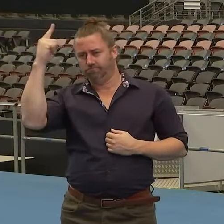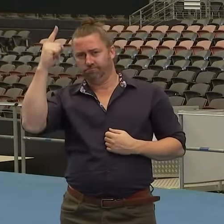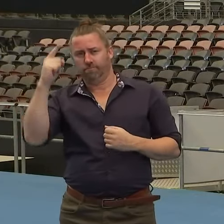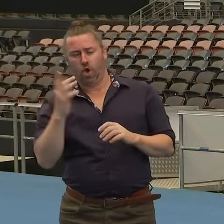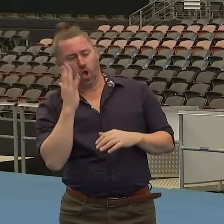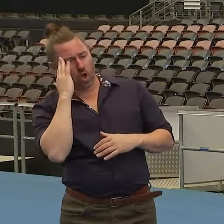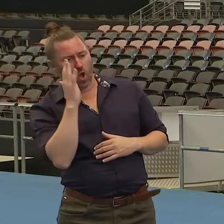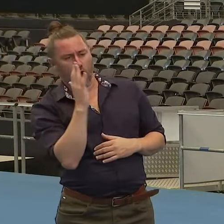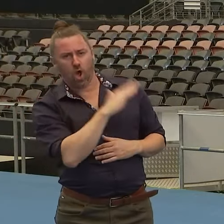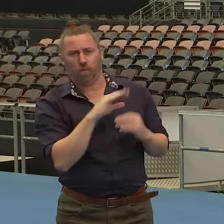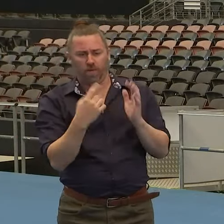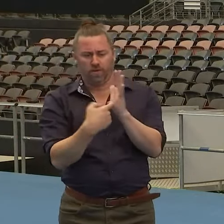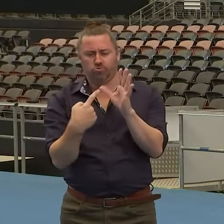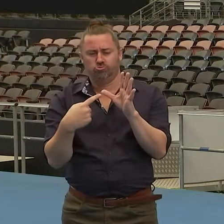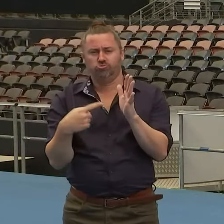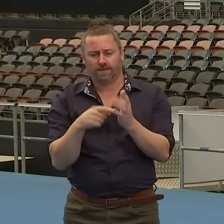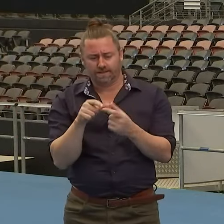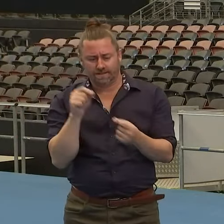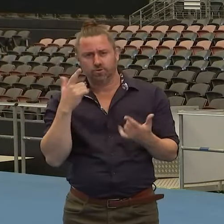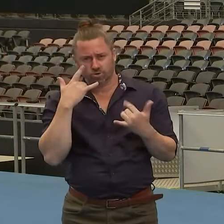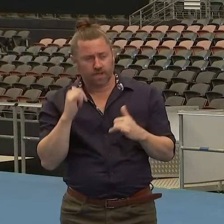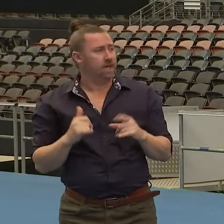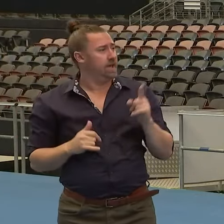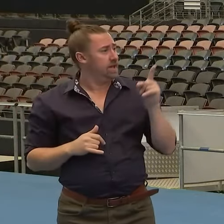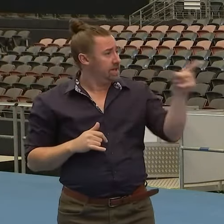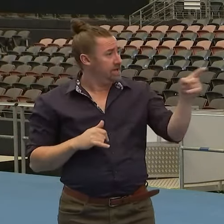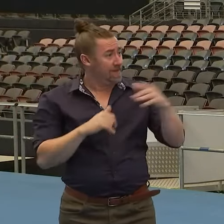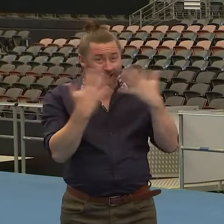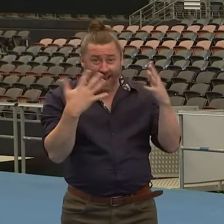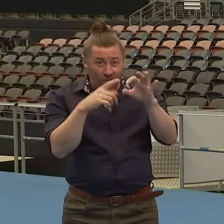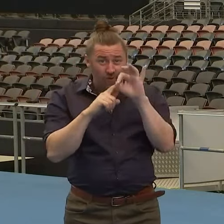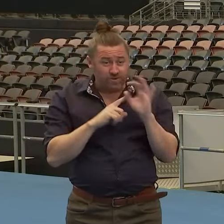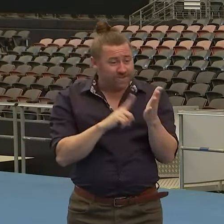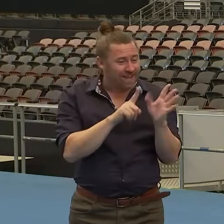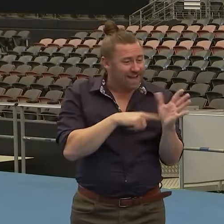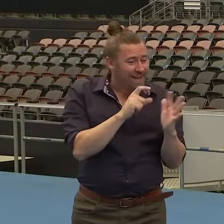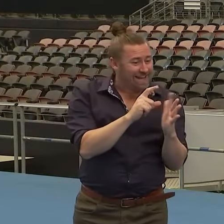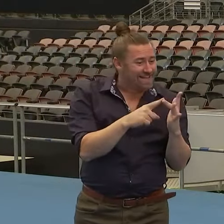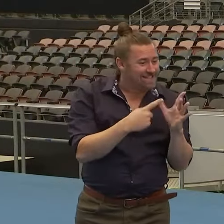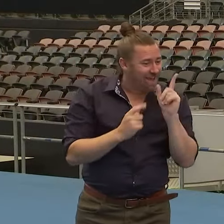recovery, should you prove positive. And I'm happy to answer any questions.